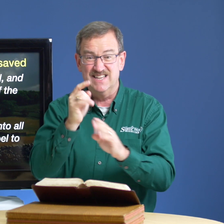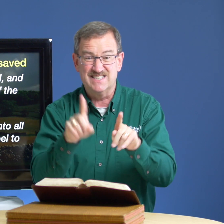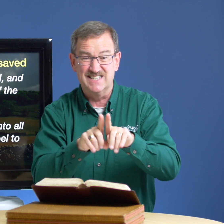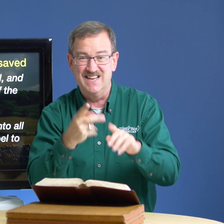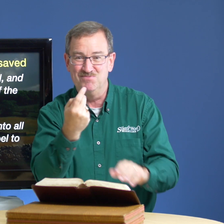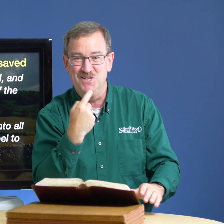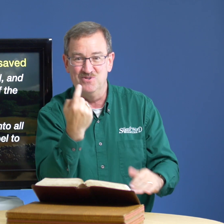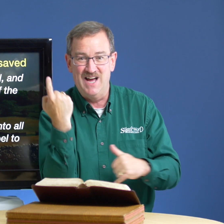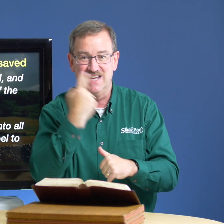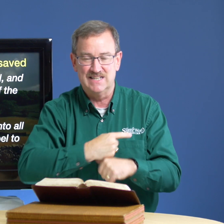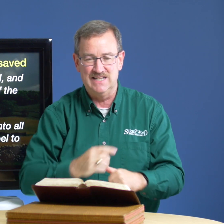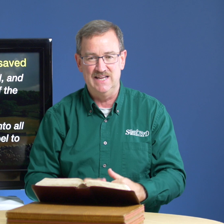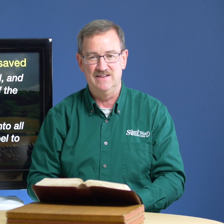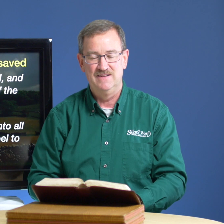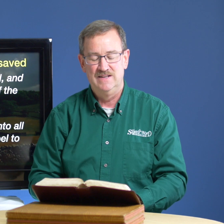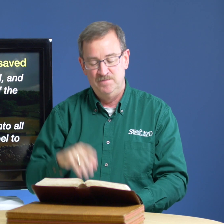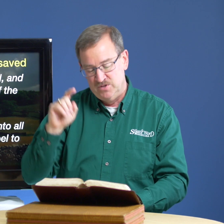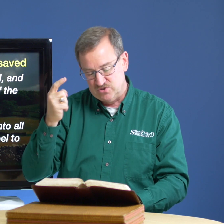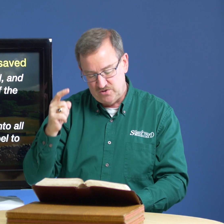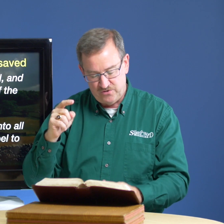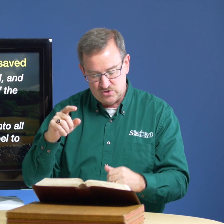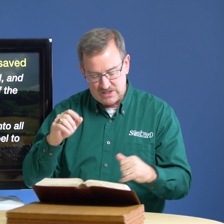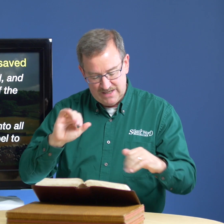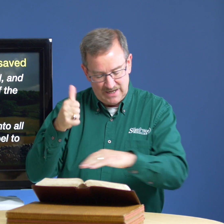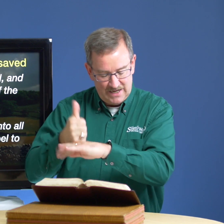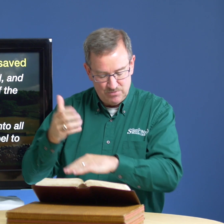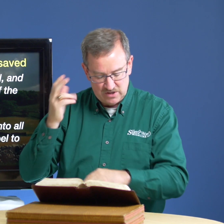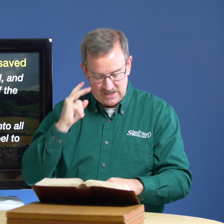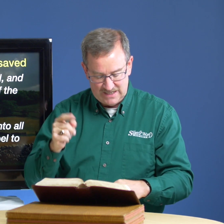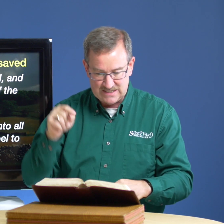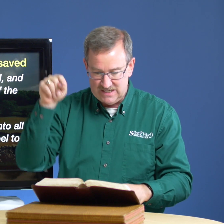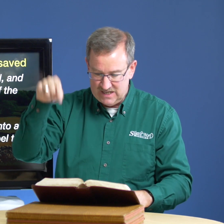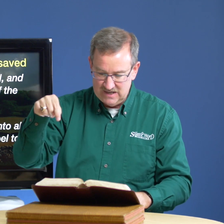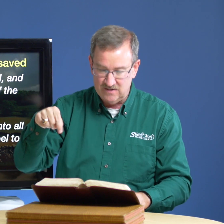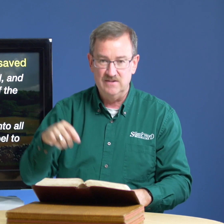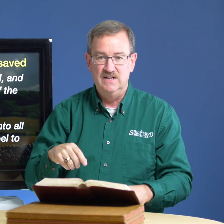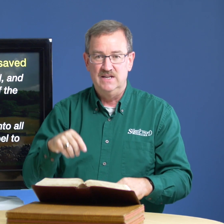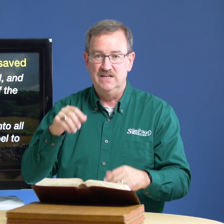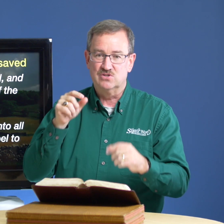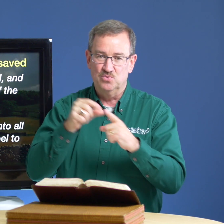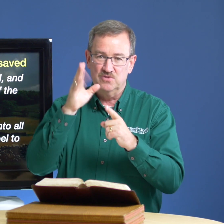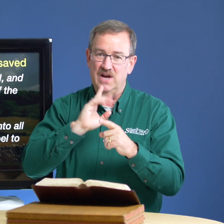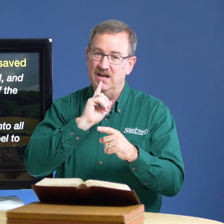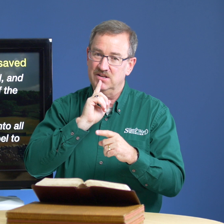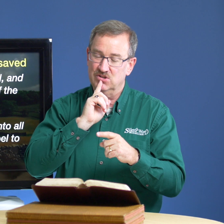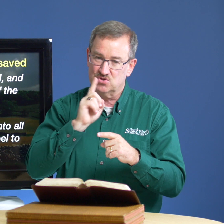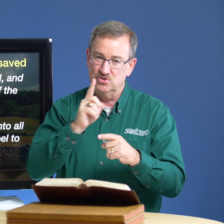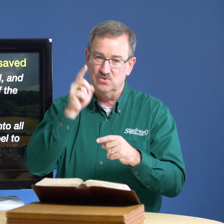says the same to you and i today so the first landmark that i see here is the word of god is true